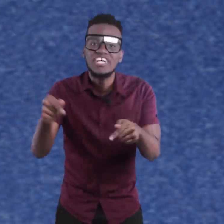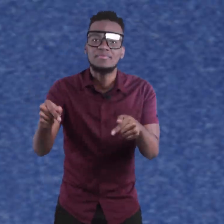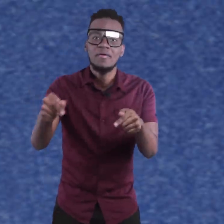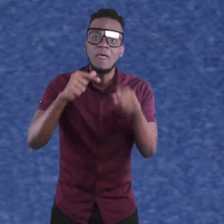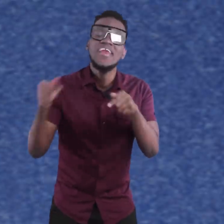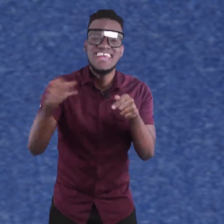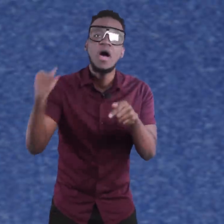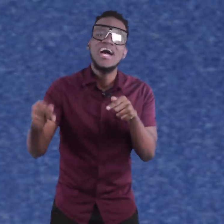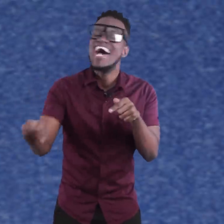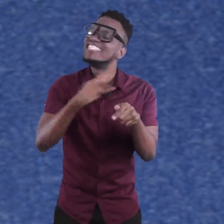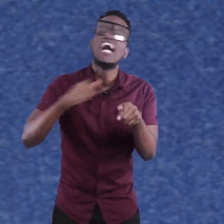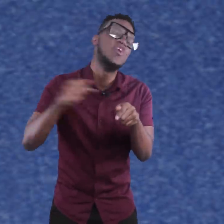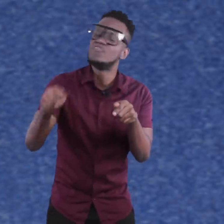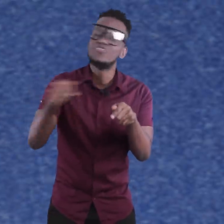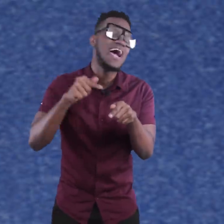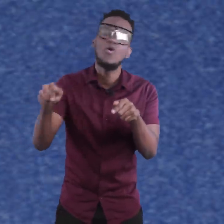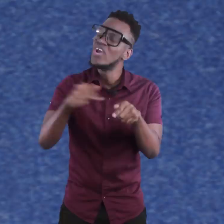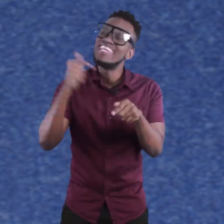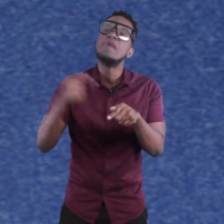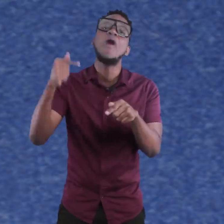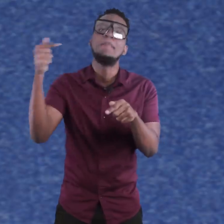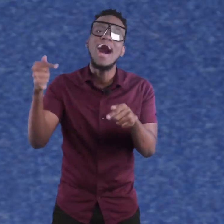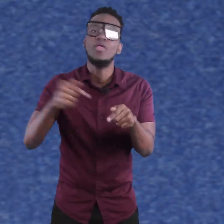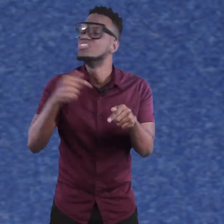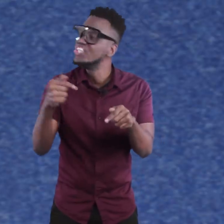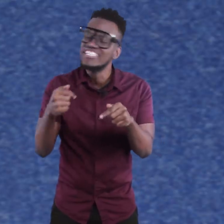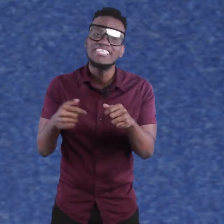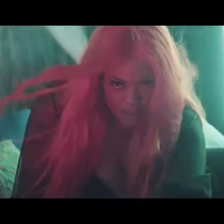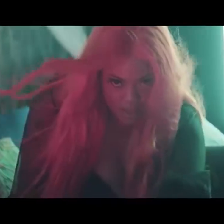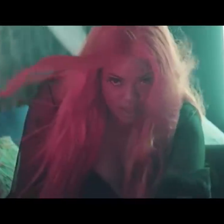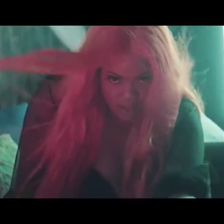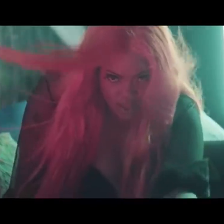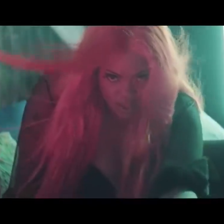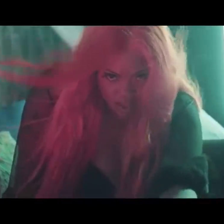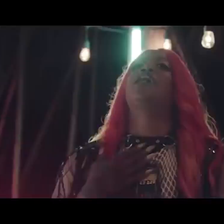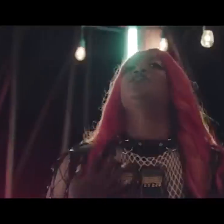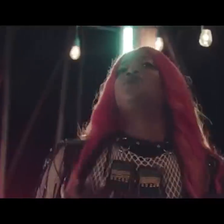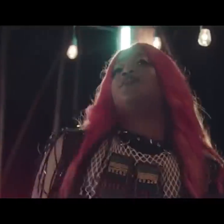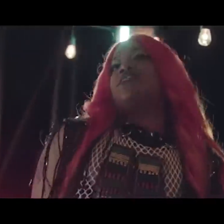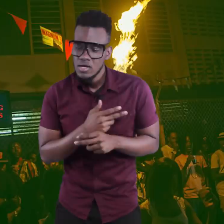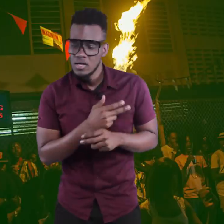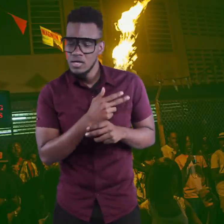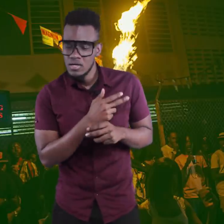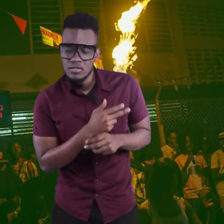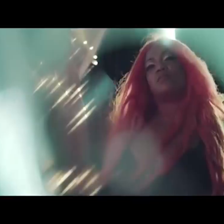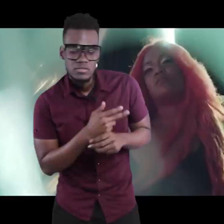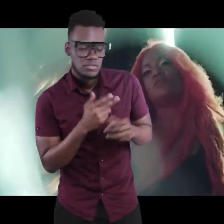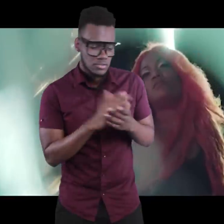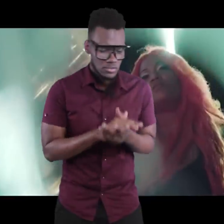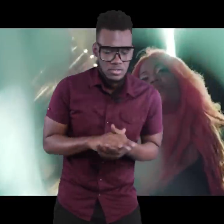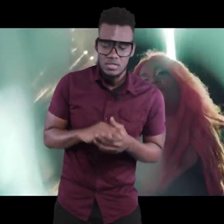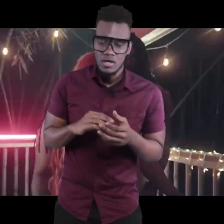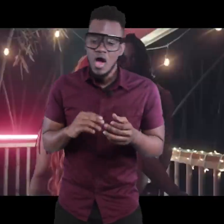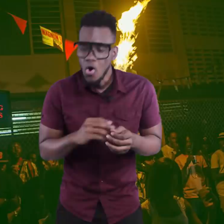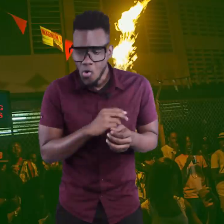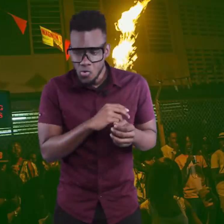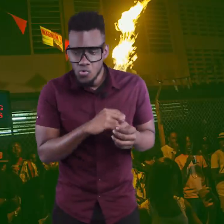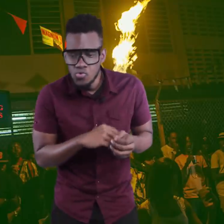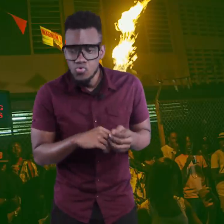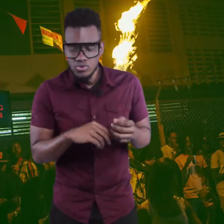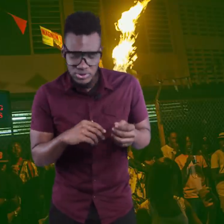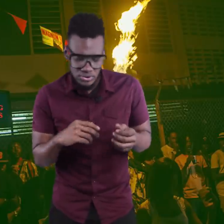legit when they want dance enough you can't hold it them won't ball out jesus can't hold it me a ball oh oh